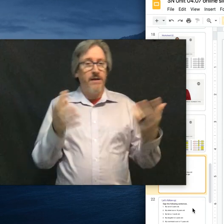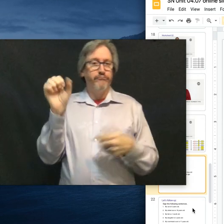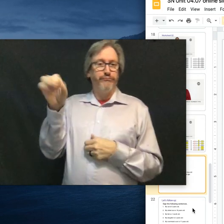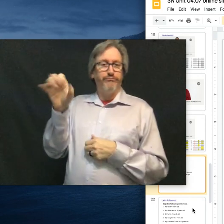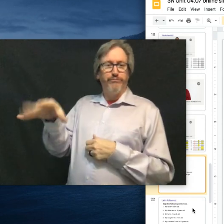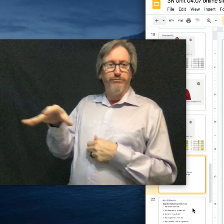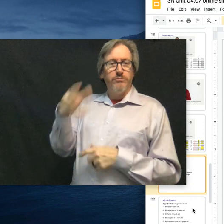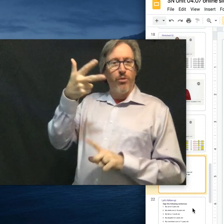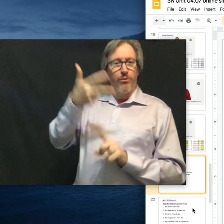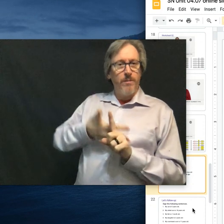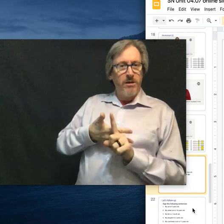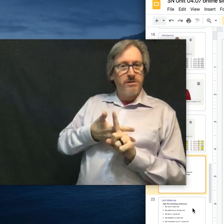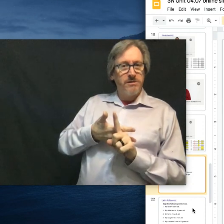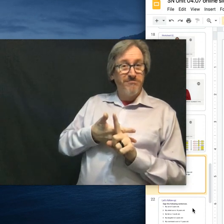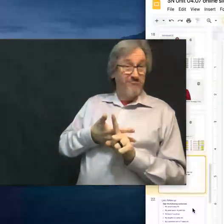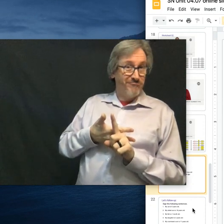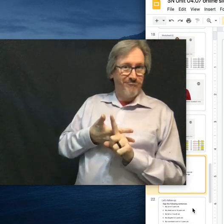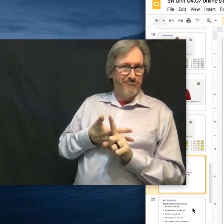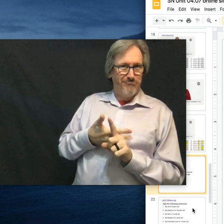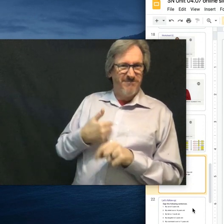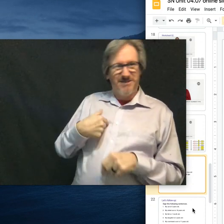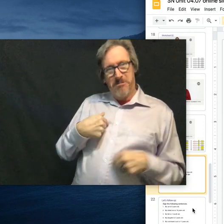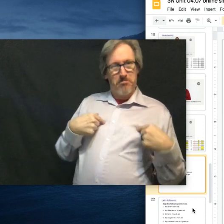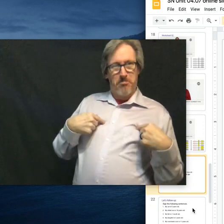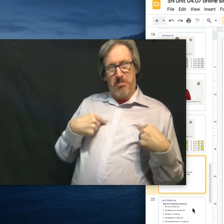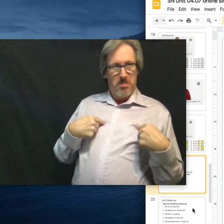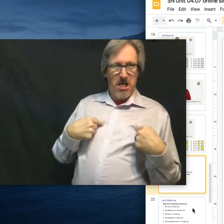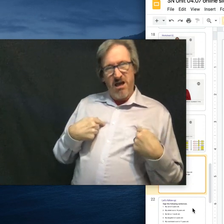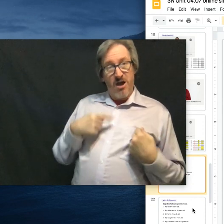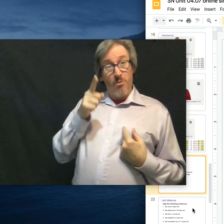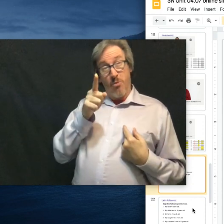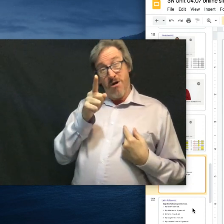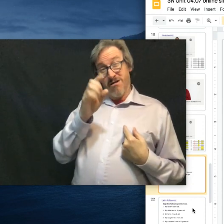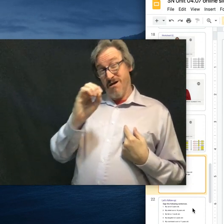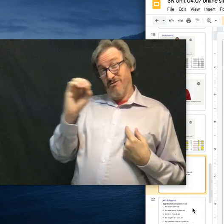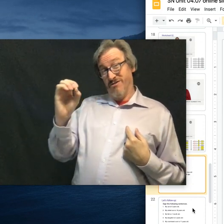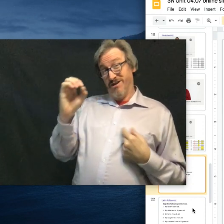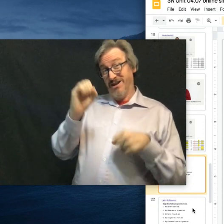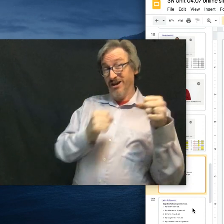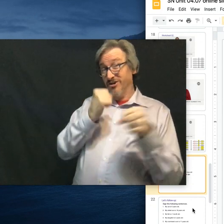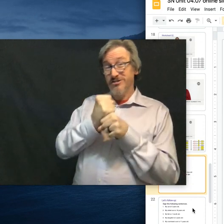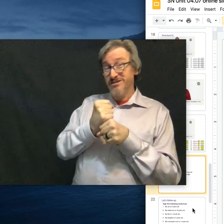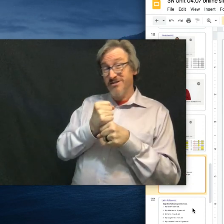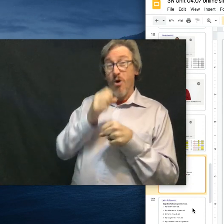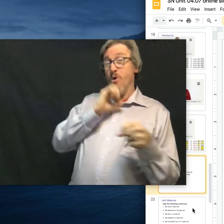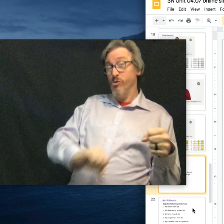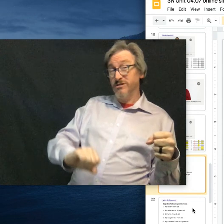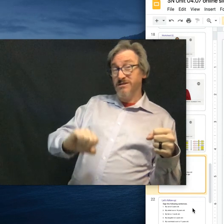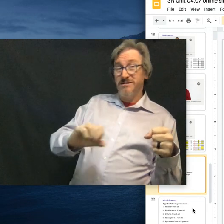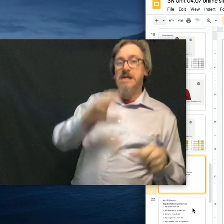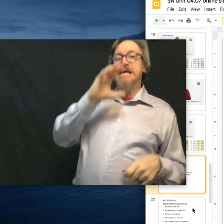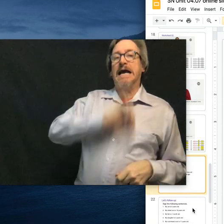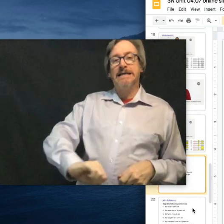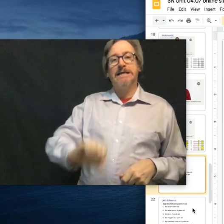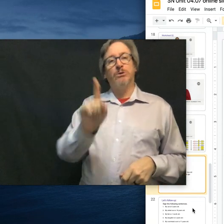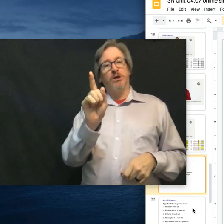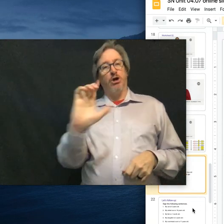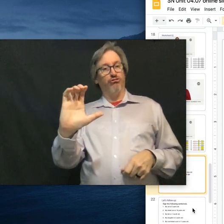And then three months, 100 years old.